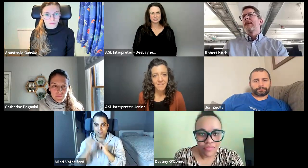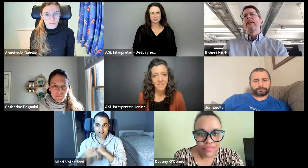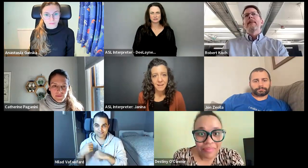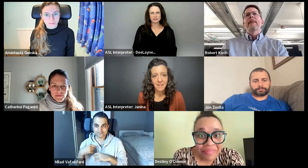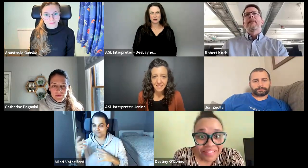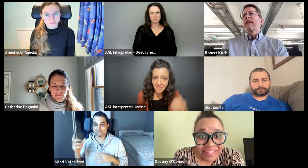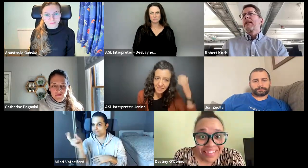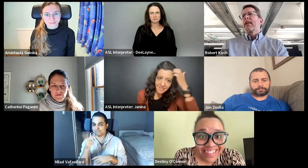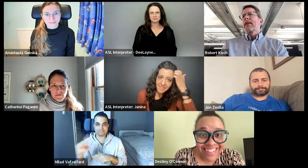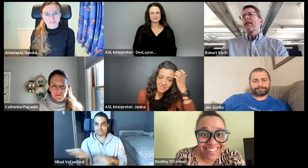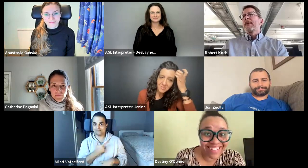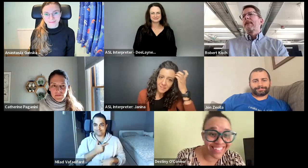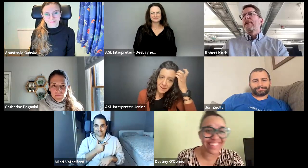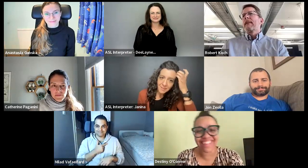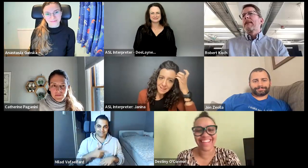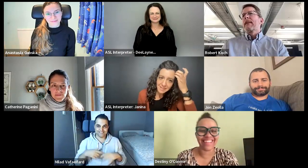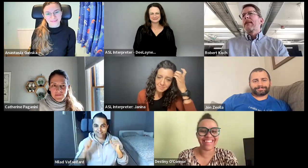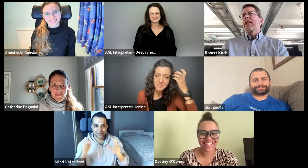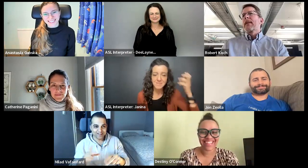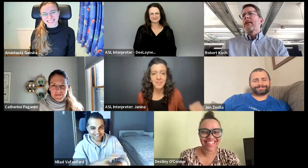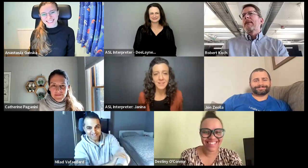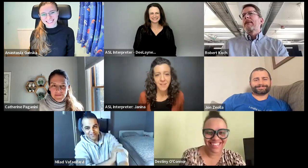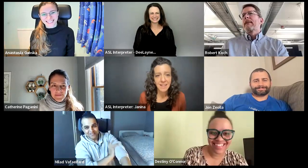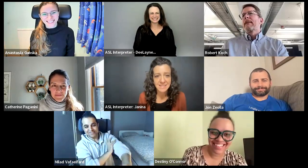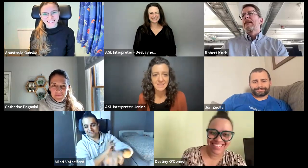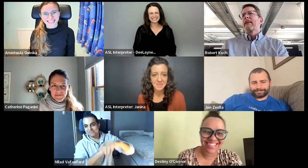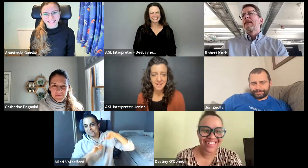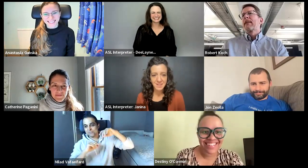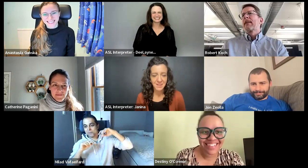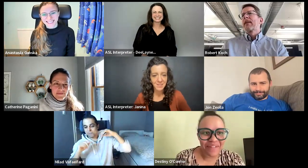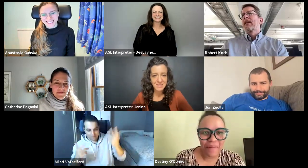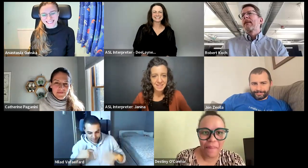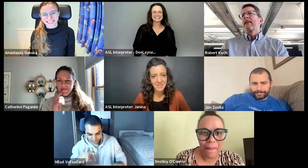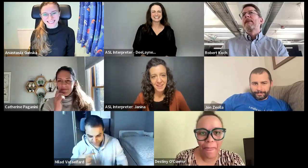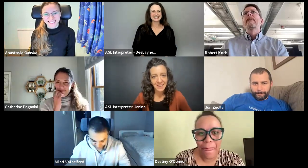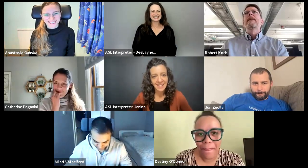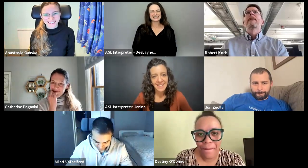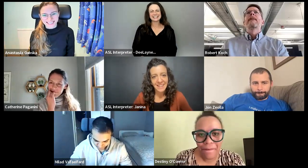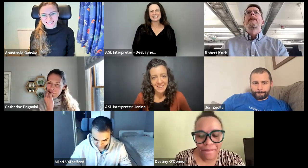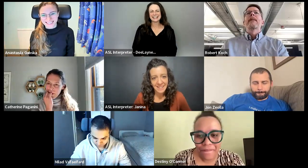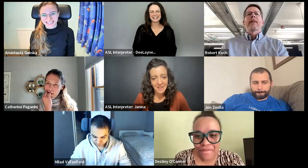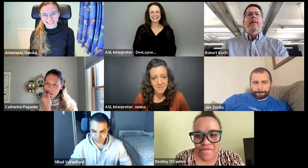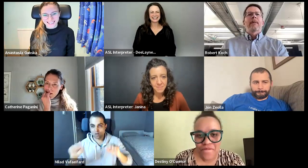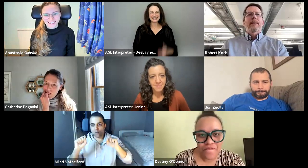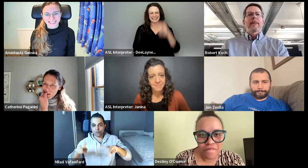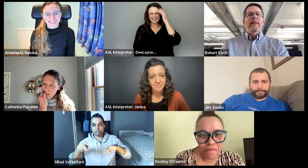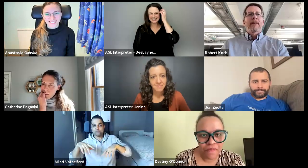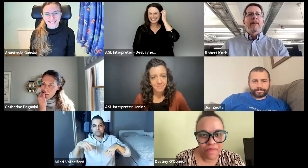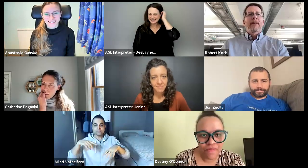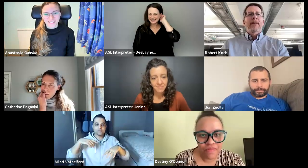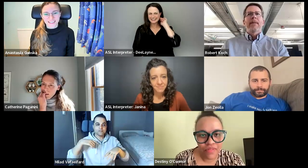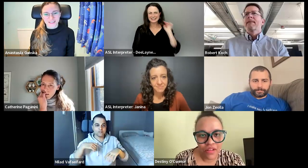It's your turn. Oh, wow. That was really fast. It's my turn. All of a sudden. Okay. Um,